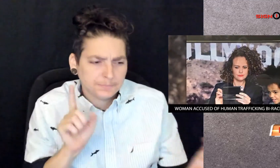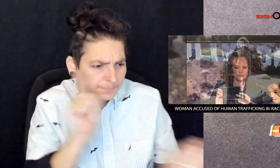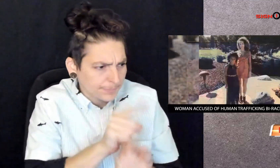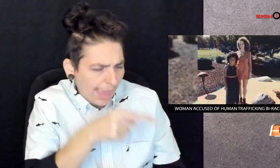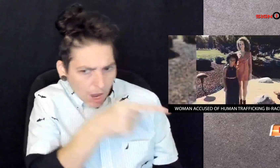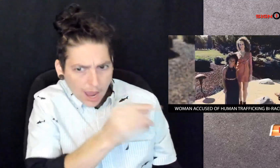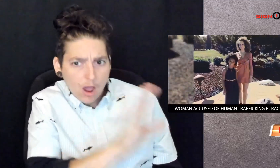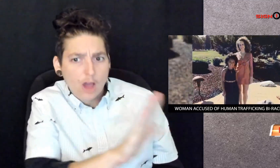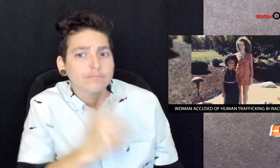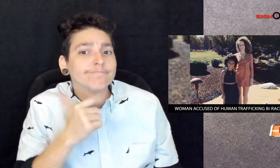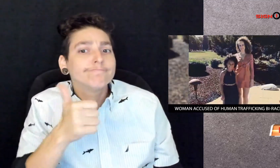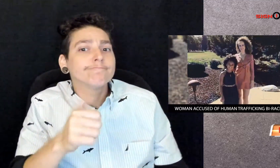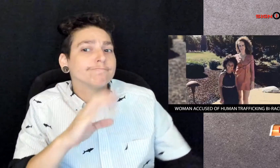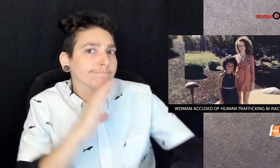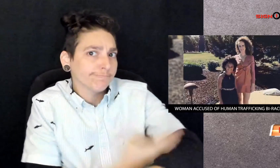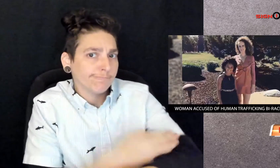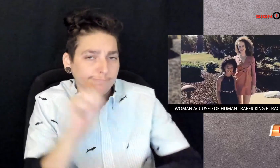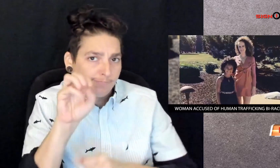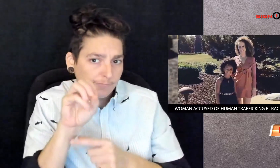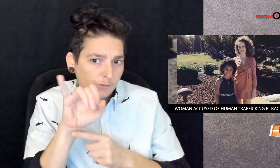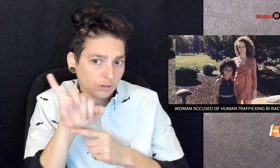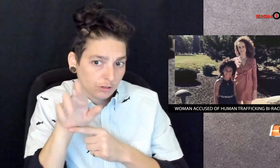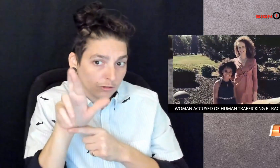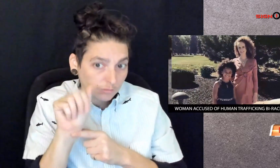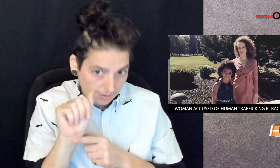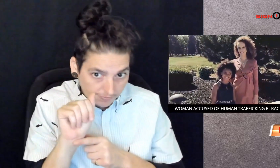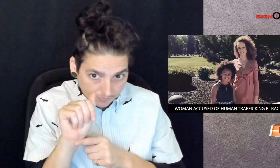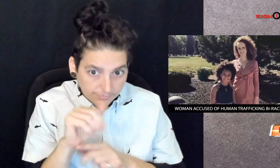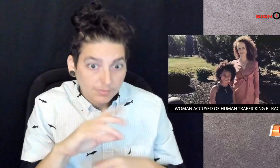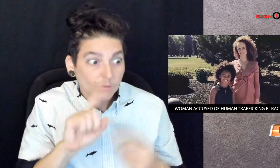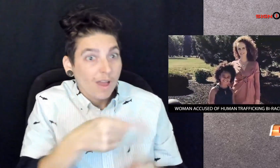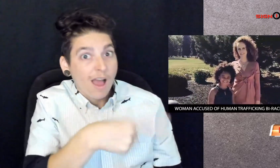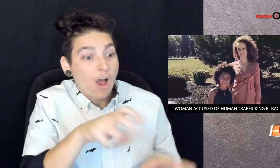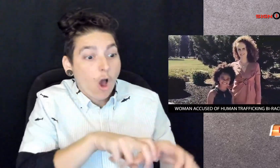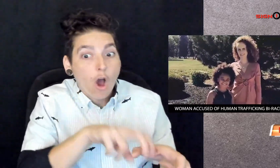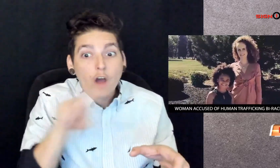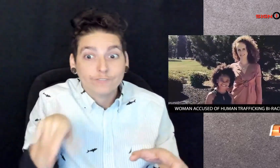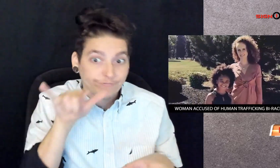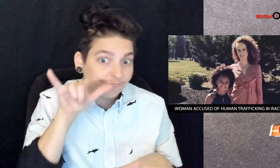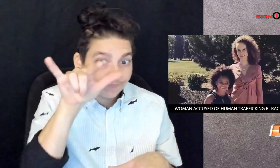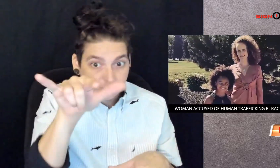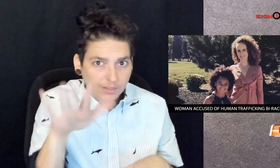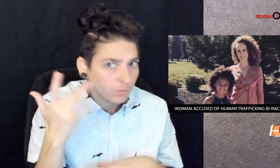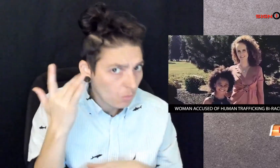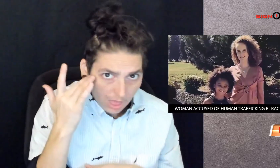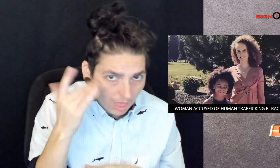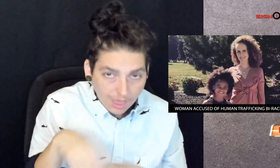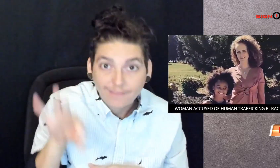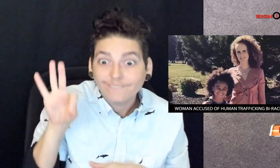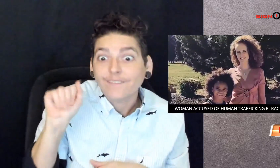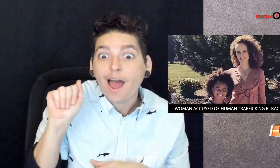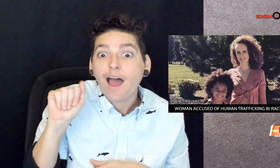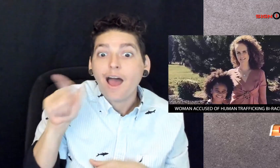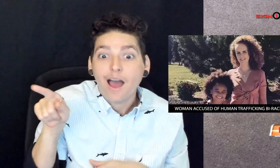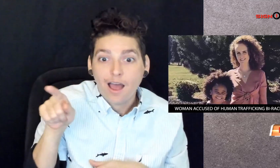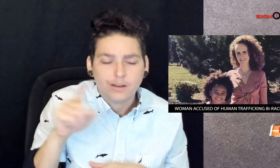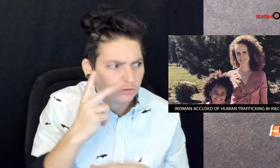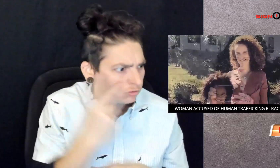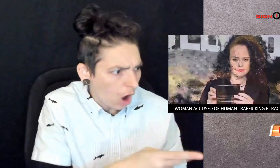McCarthy says Denver police met her and her 10 year old daughter, Maura, when they got off a flight